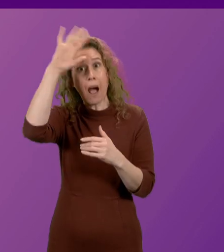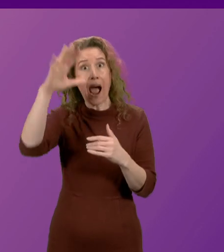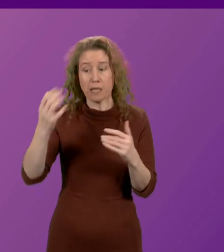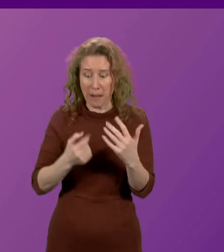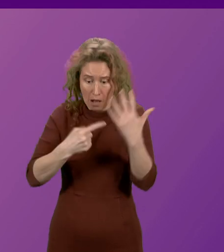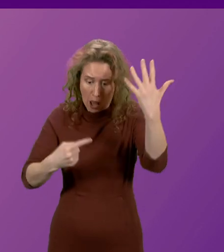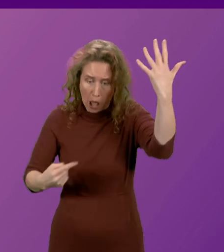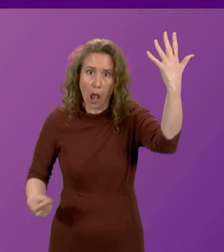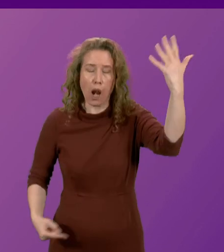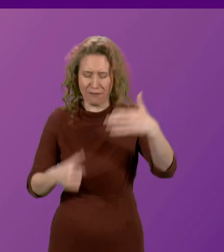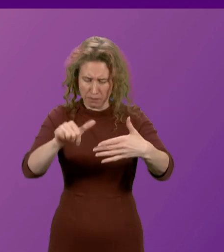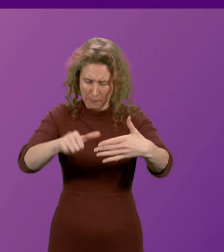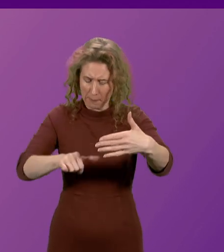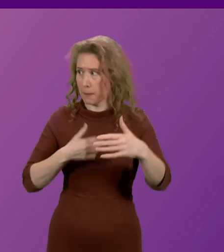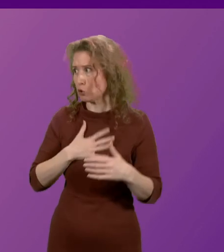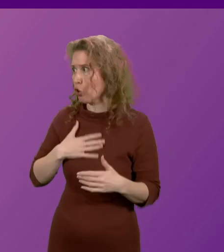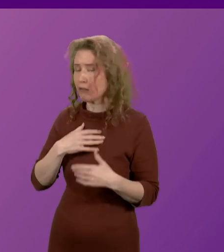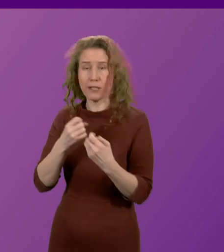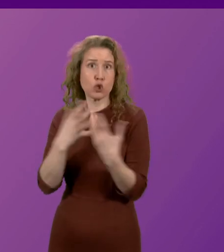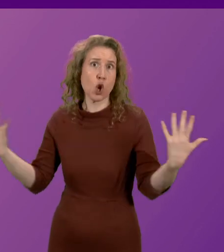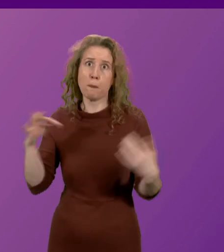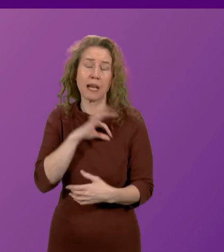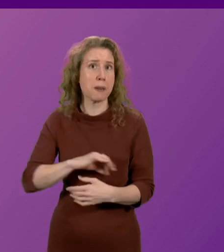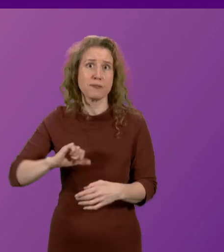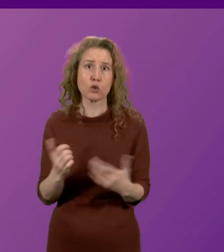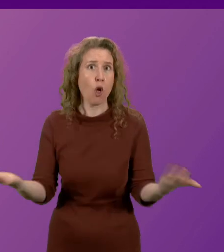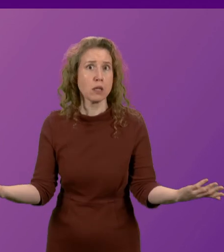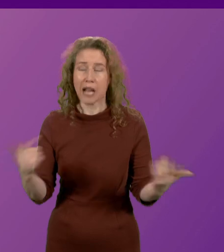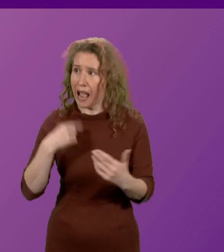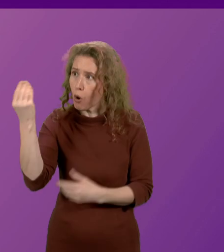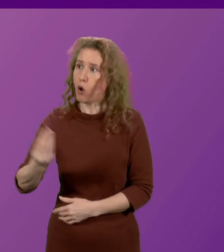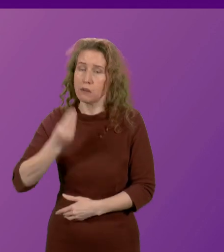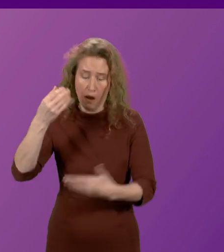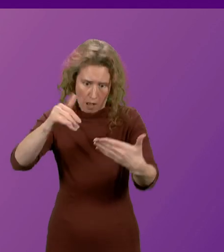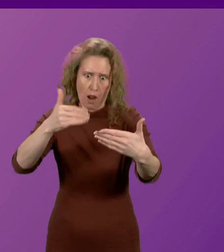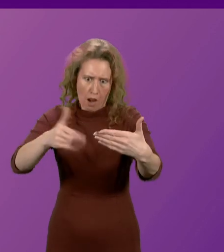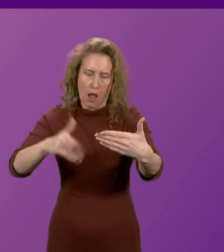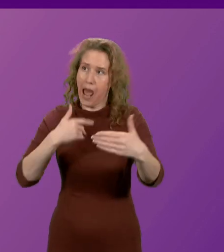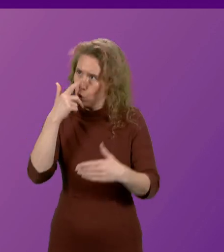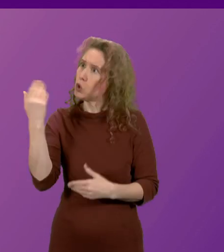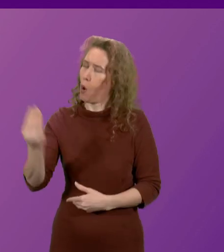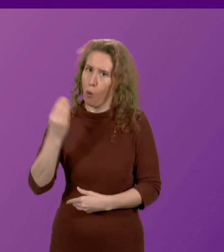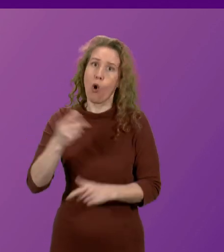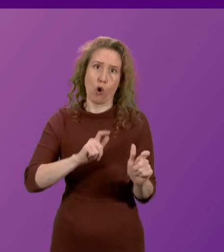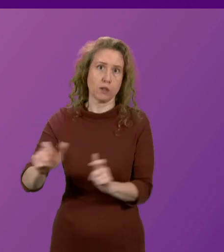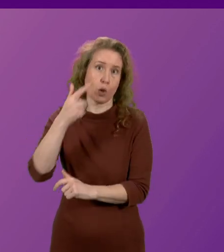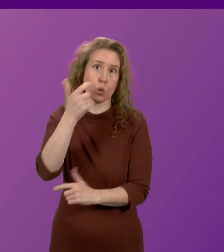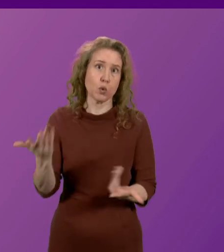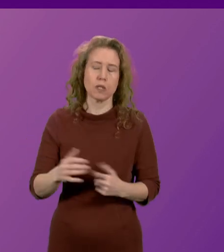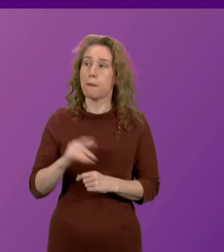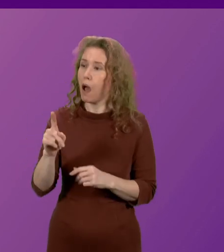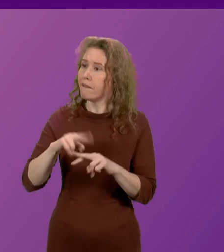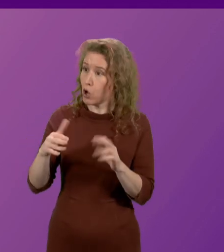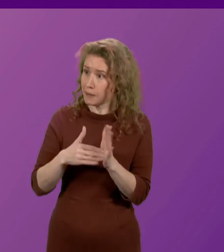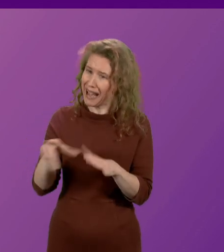I'm sorry, presenting officer, there's just so much for Scotland in this budget. More and more that I could go on. So does the first